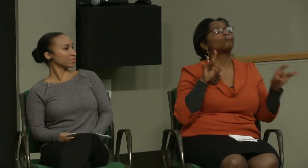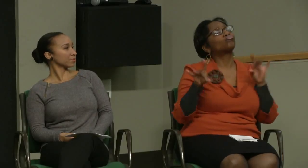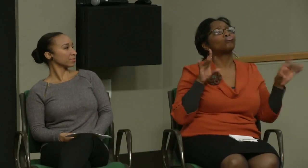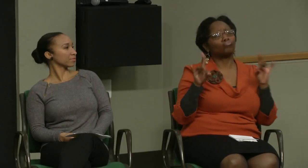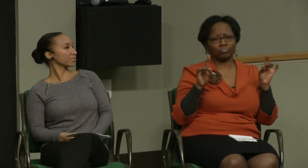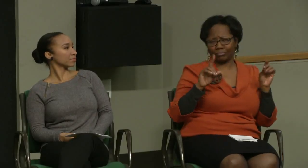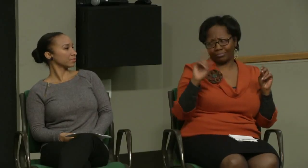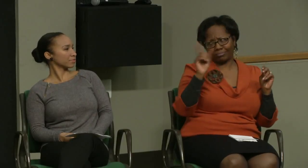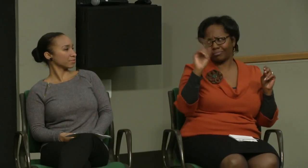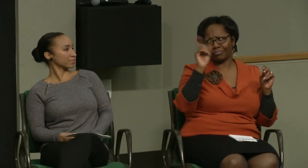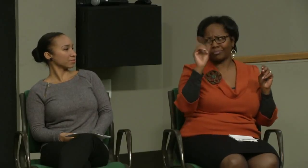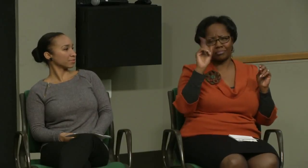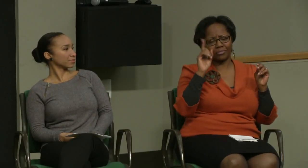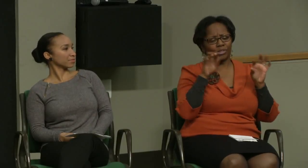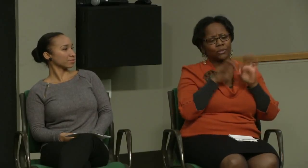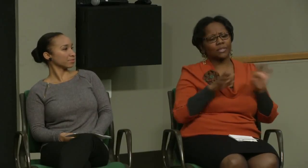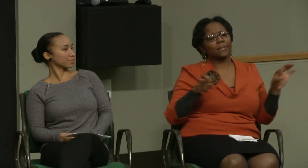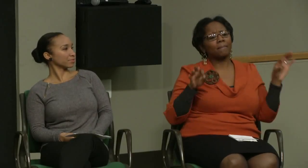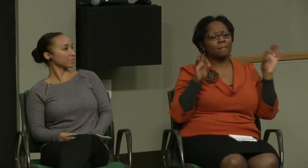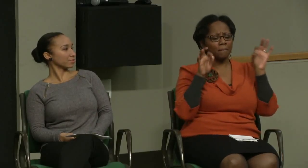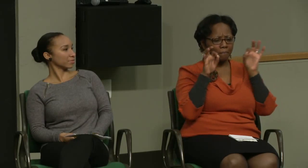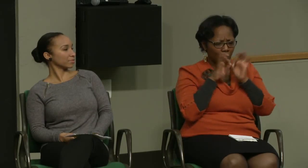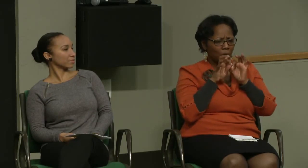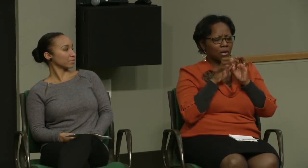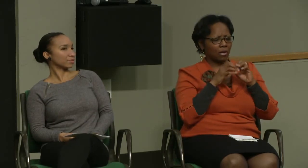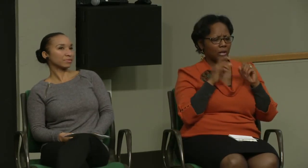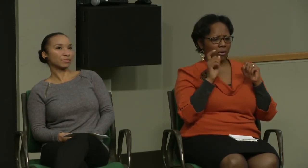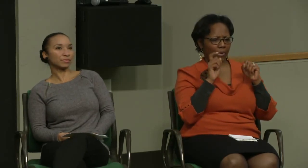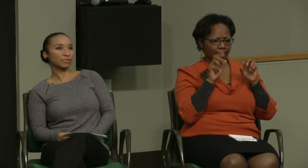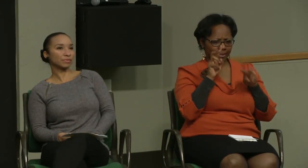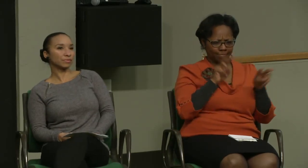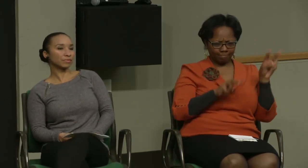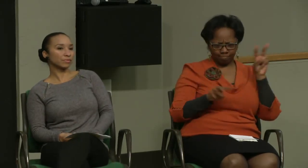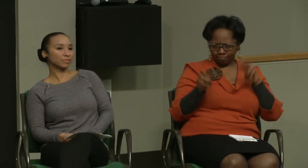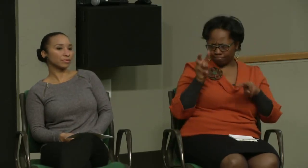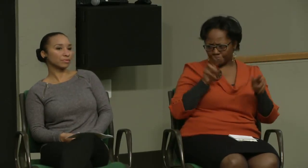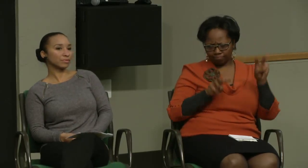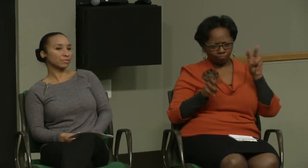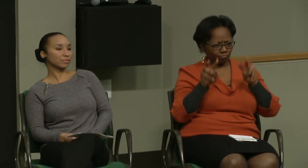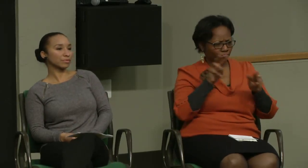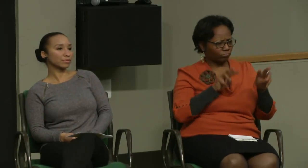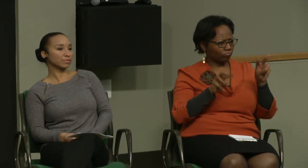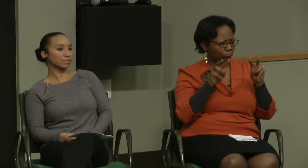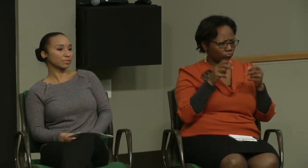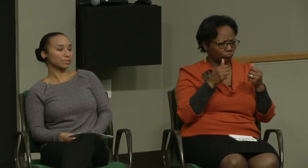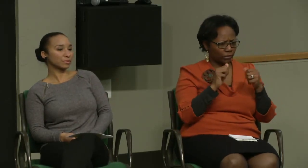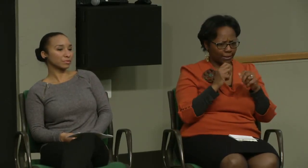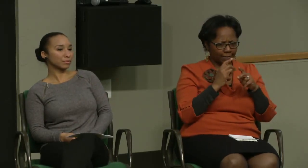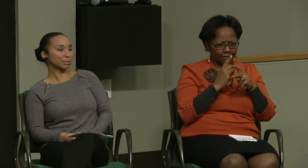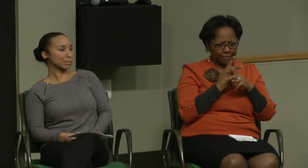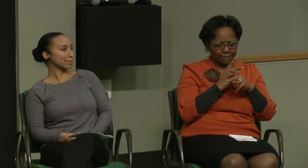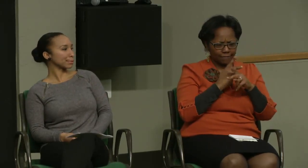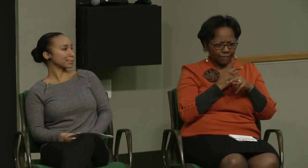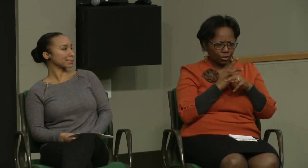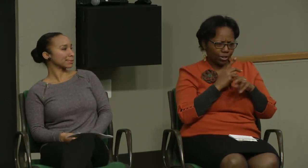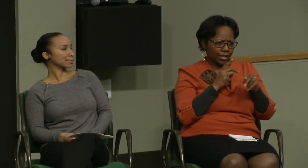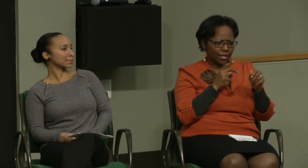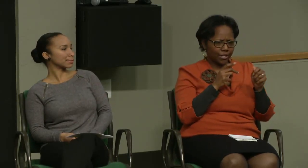We didn't randomly select members of our group. We felt that it was very important for us to truly assess and find